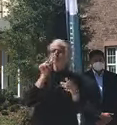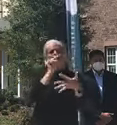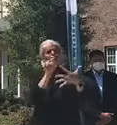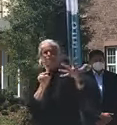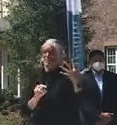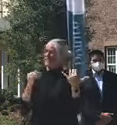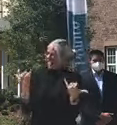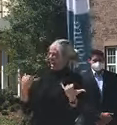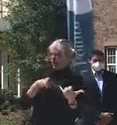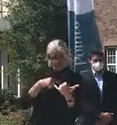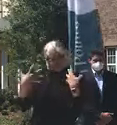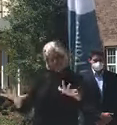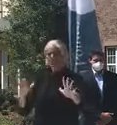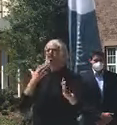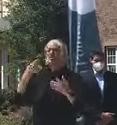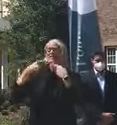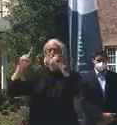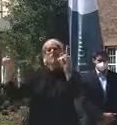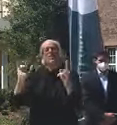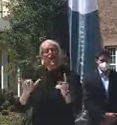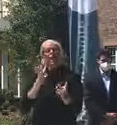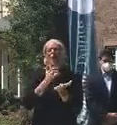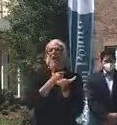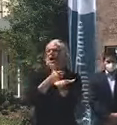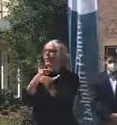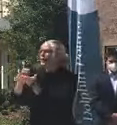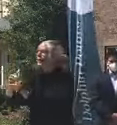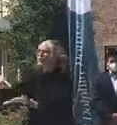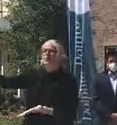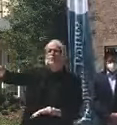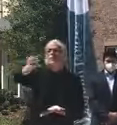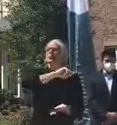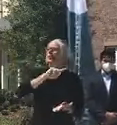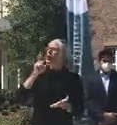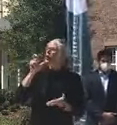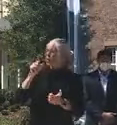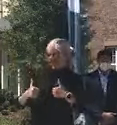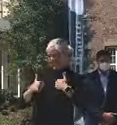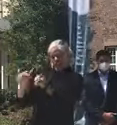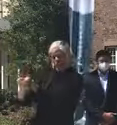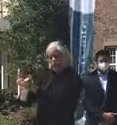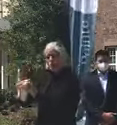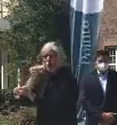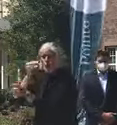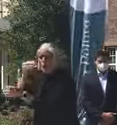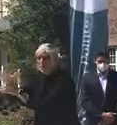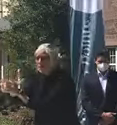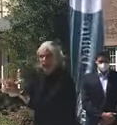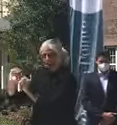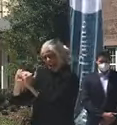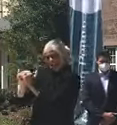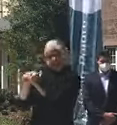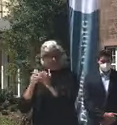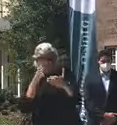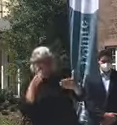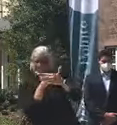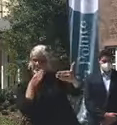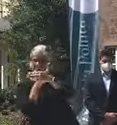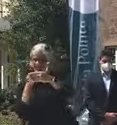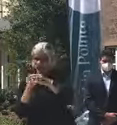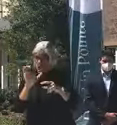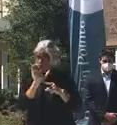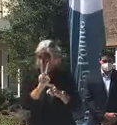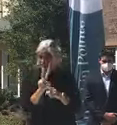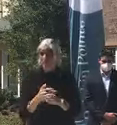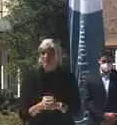to helping our residents of long-term care facilities in the fight against the coronavirus. Very early on, we